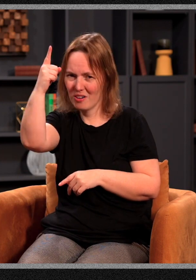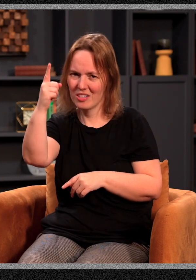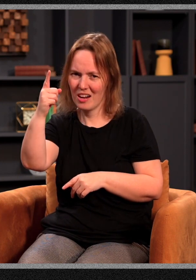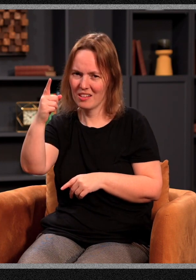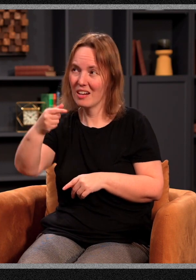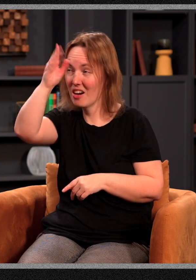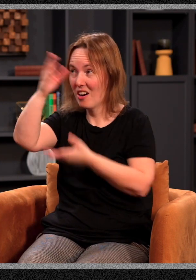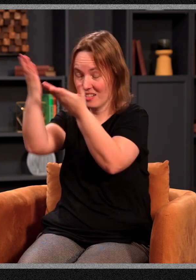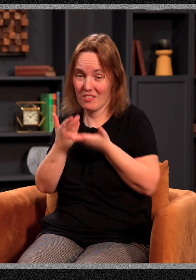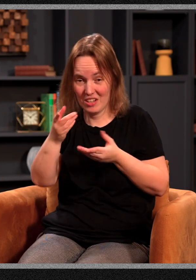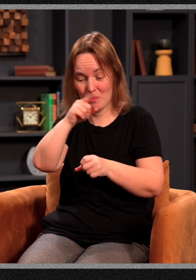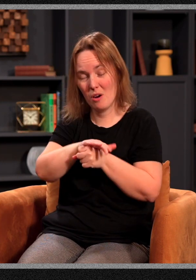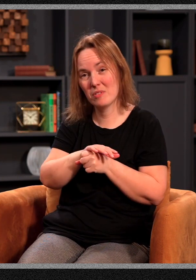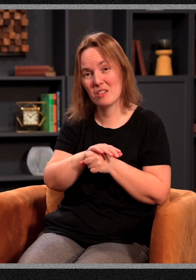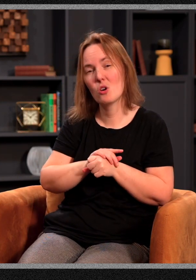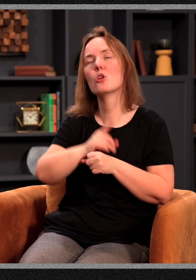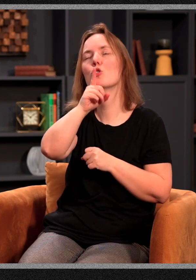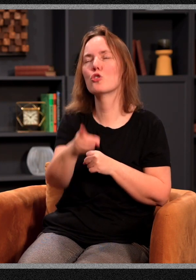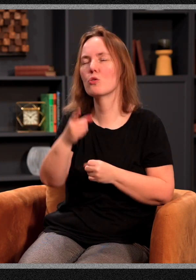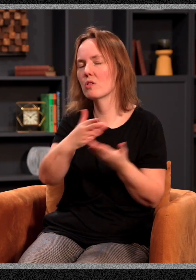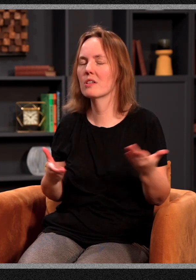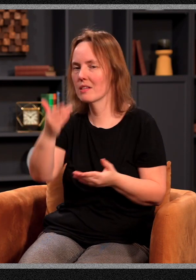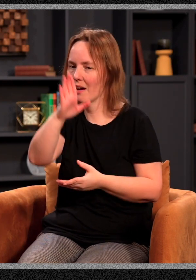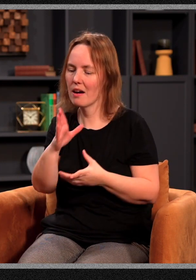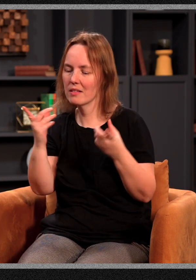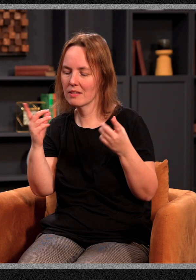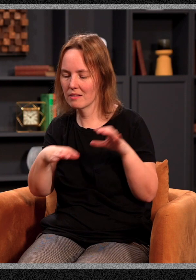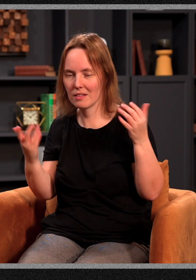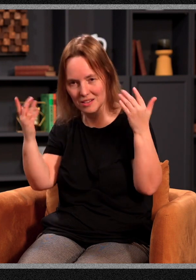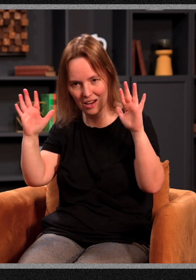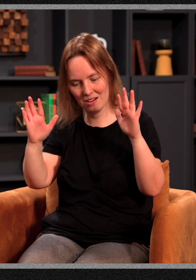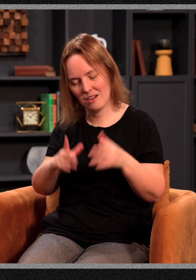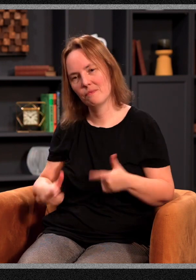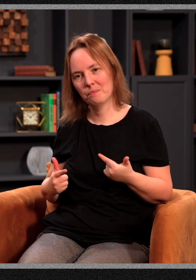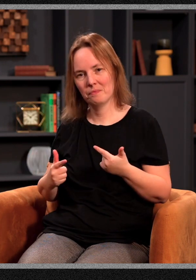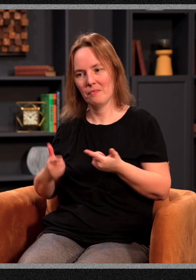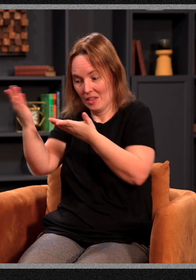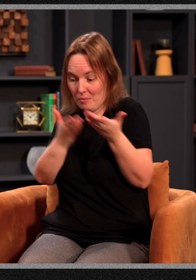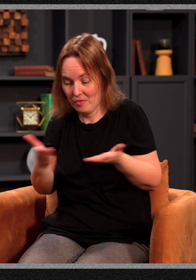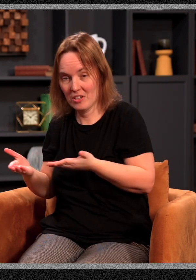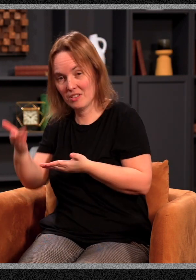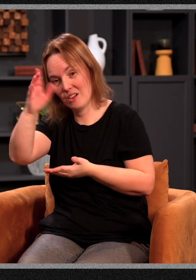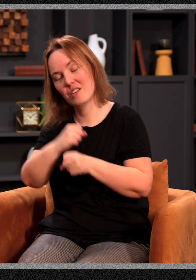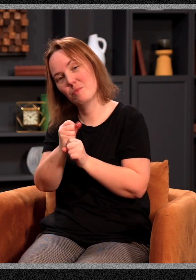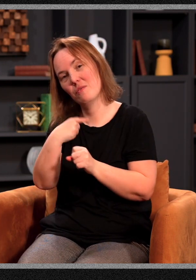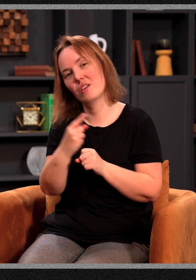God has given us promises. There are real things that God has done in our lives. There are provisions that God has made for us. But listen, saints,